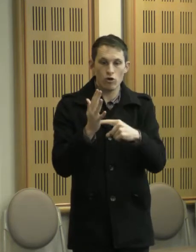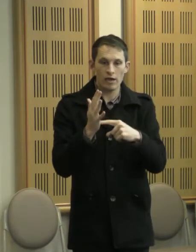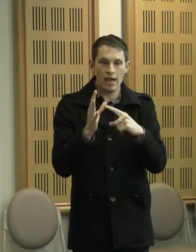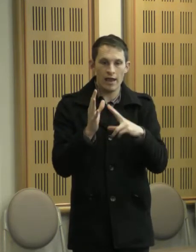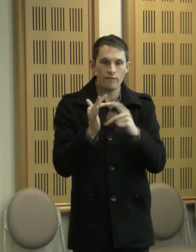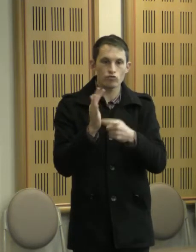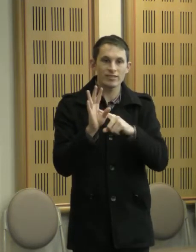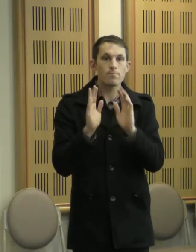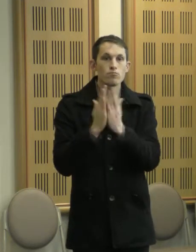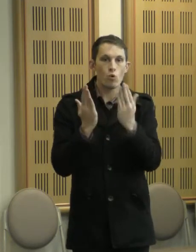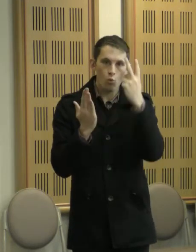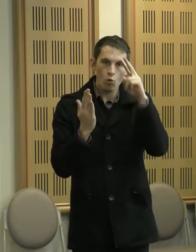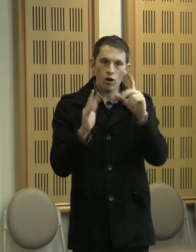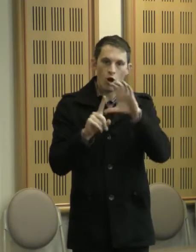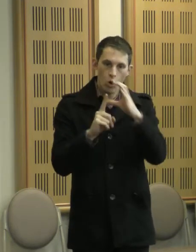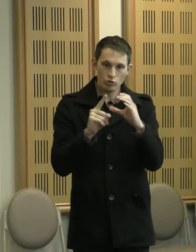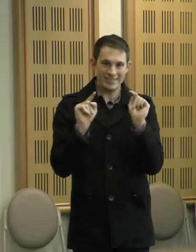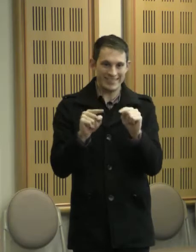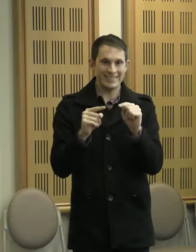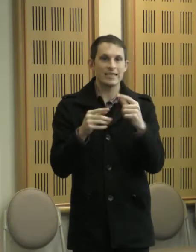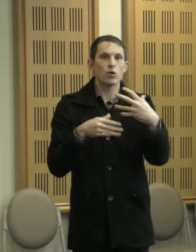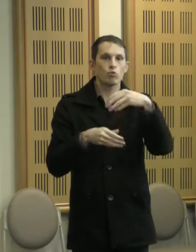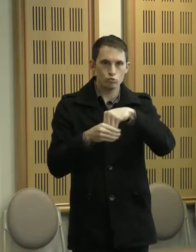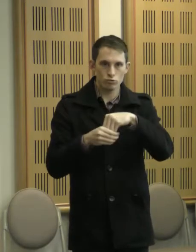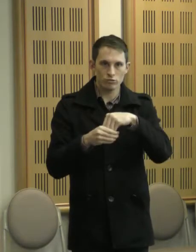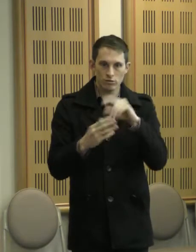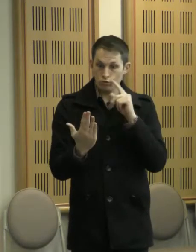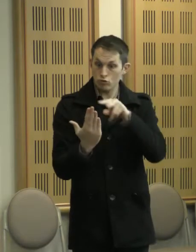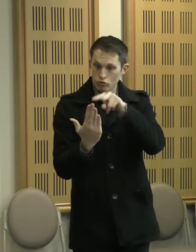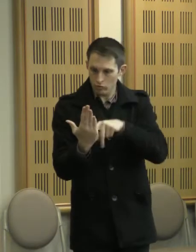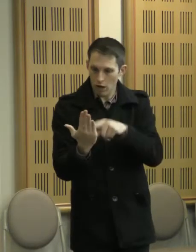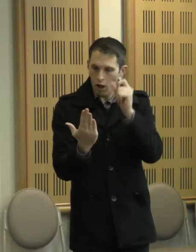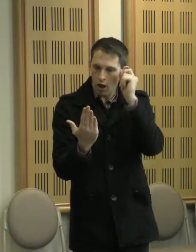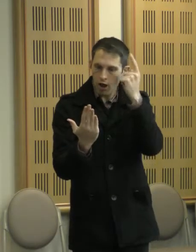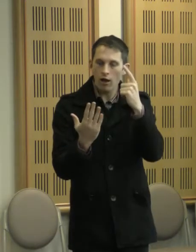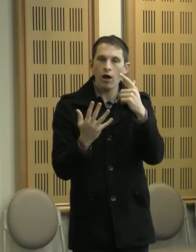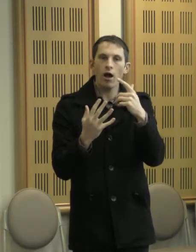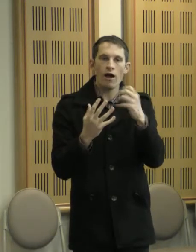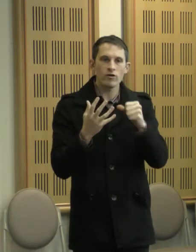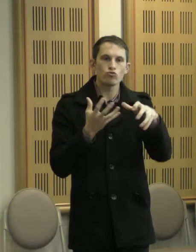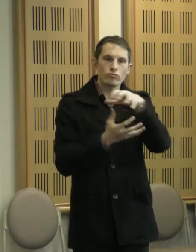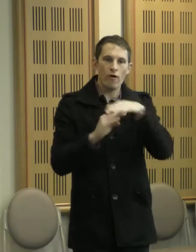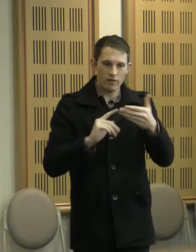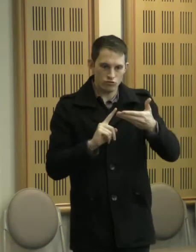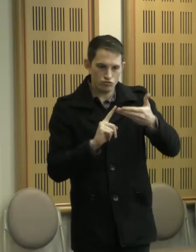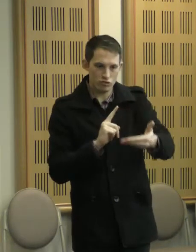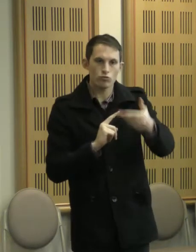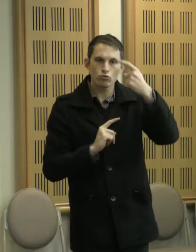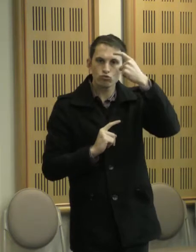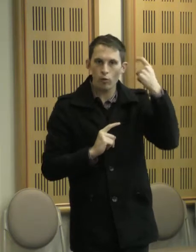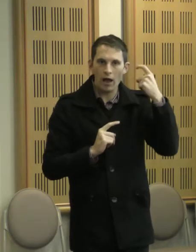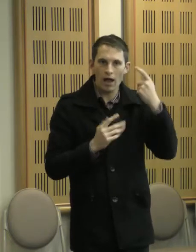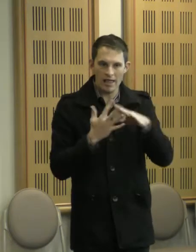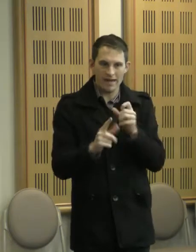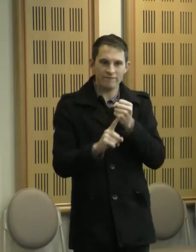Inclusion, to gain an understanding of the complexities of transgenerational trauma and its effect on community.